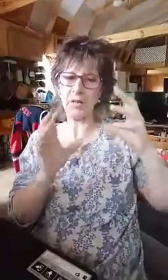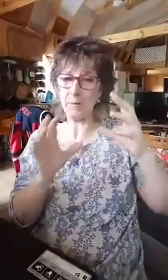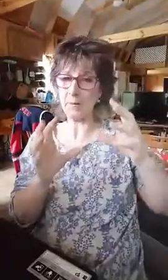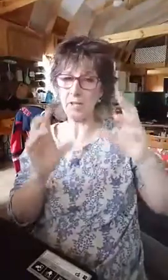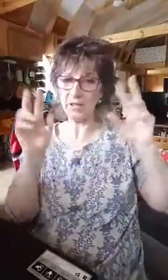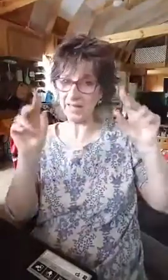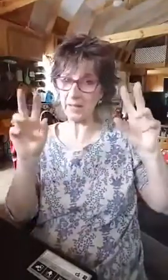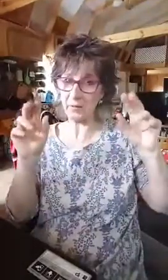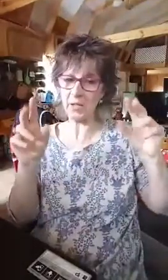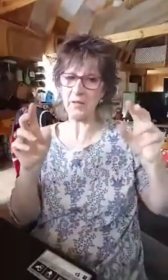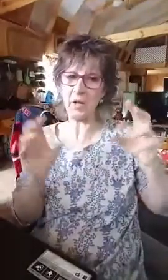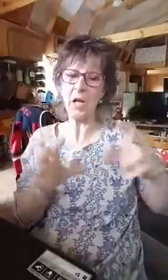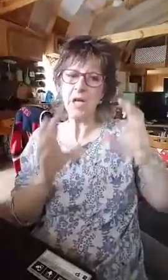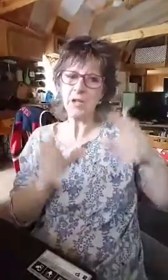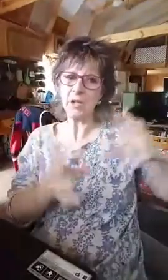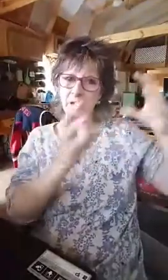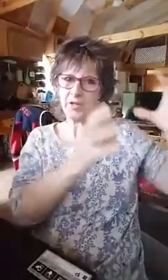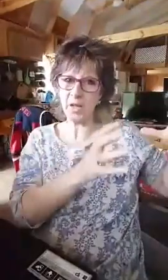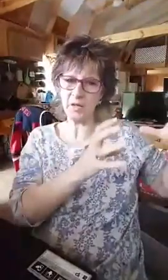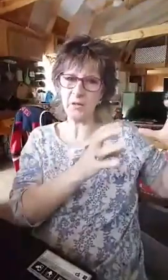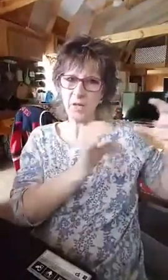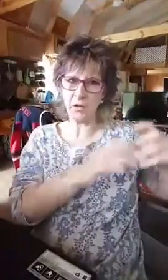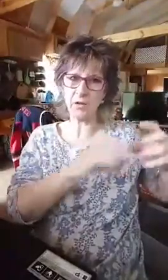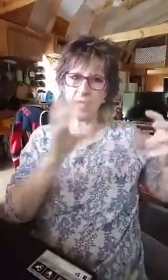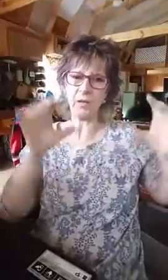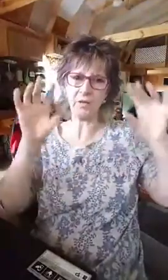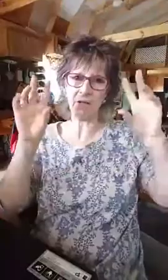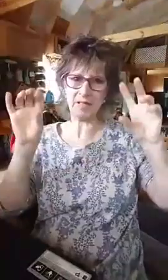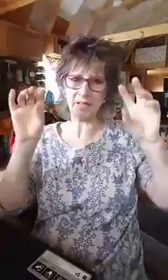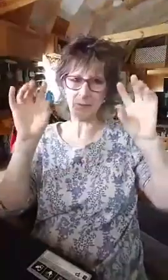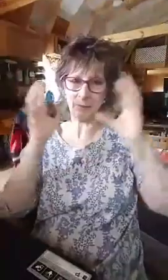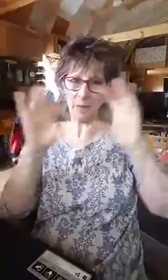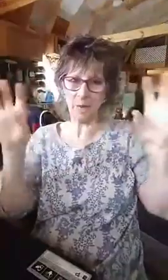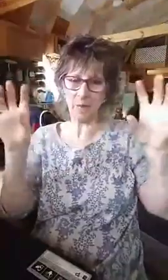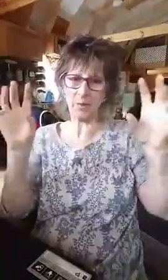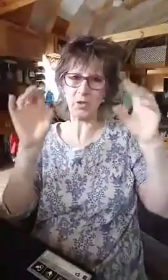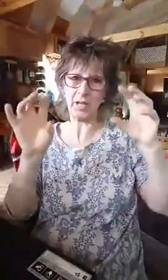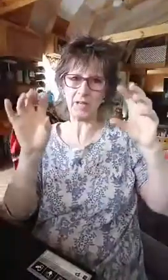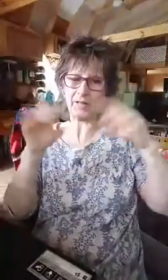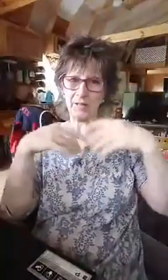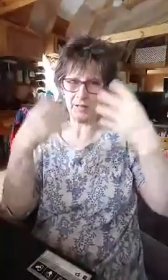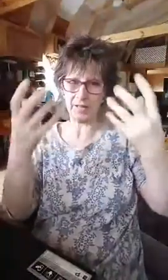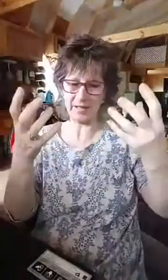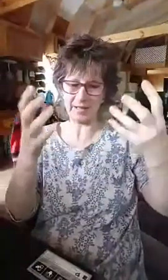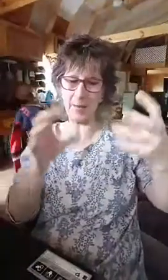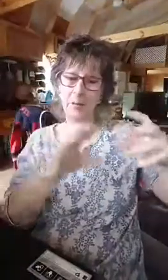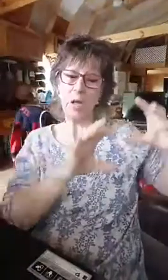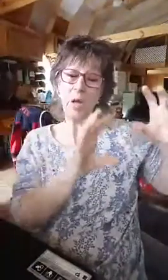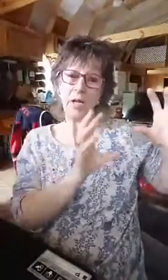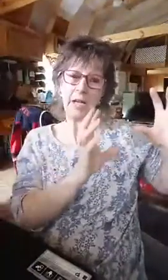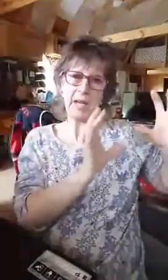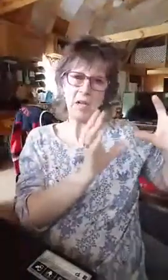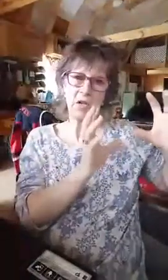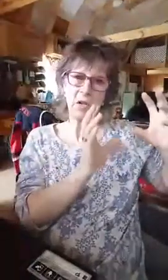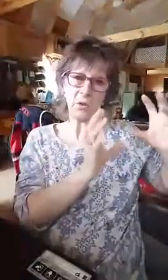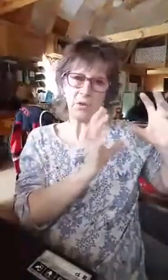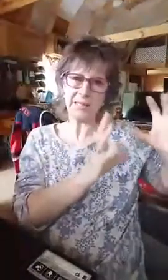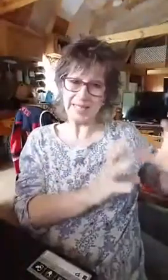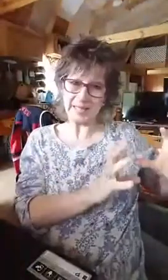the, you listen, first of all, to your son who's on drug, who is the problem we're trying to use as an example. Okay. So you listen